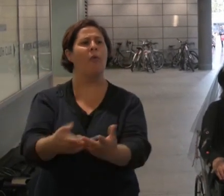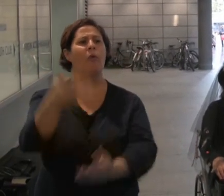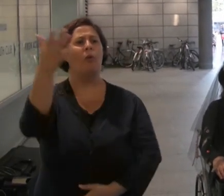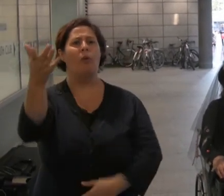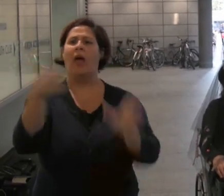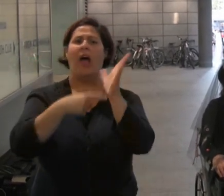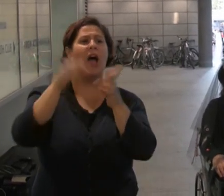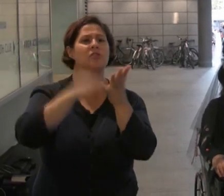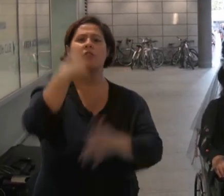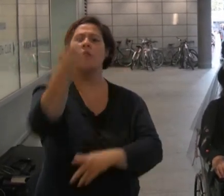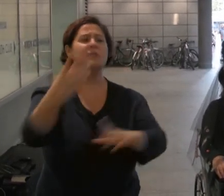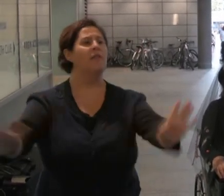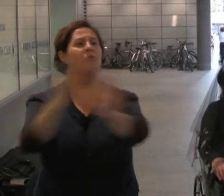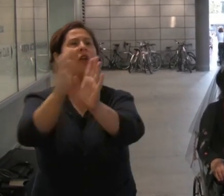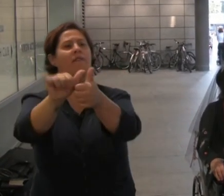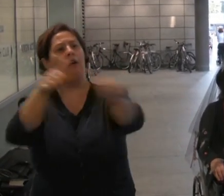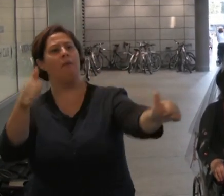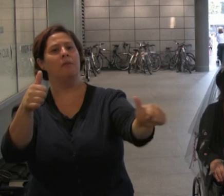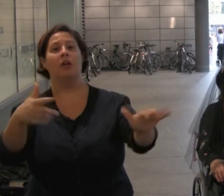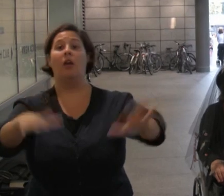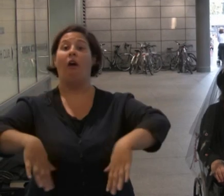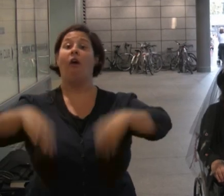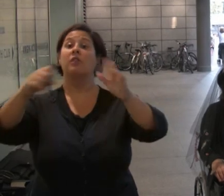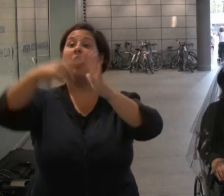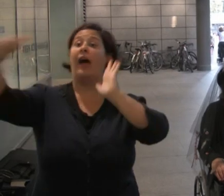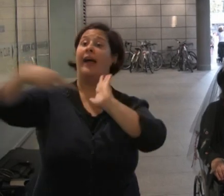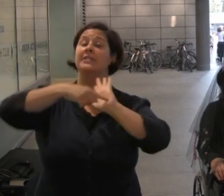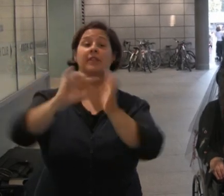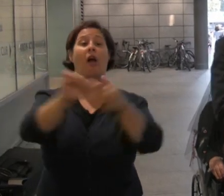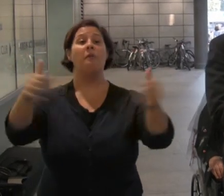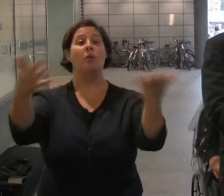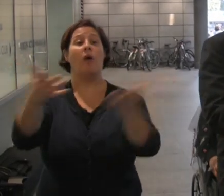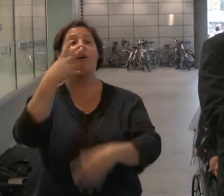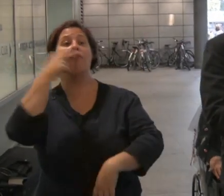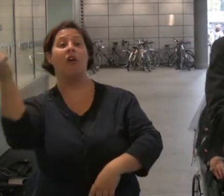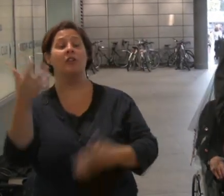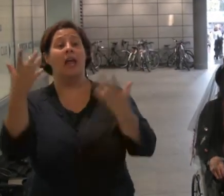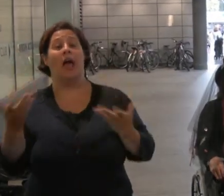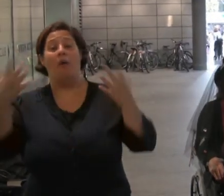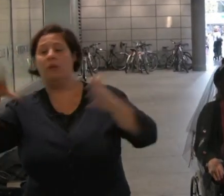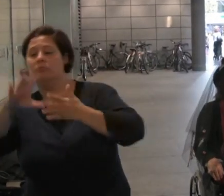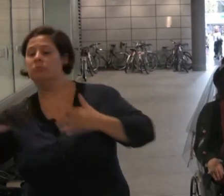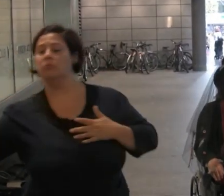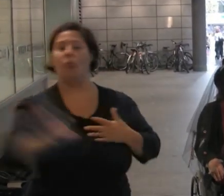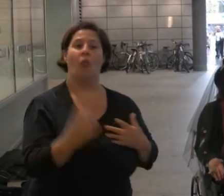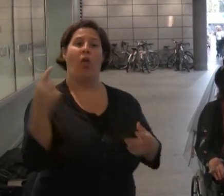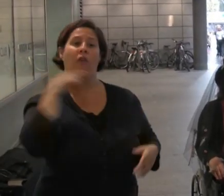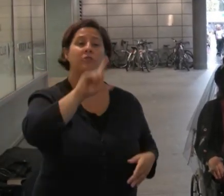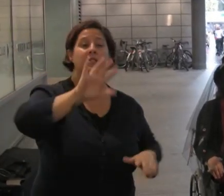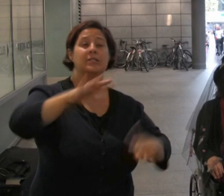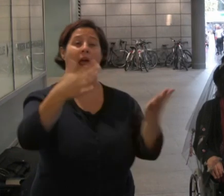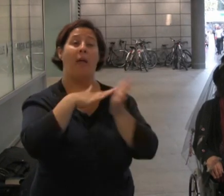Atos is a private company, originally an IT company from France, which has now paid £110 million